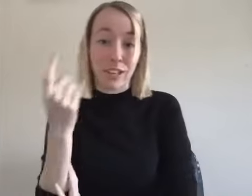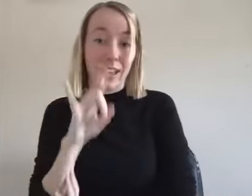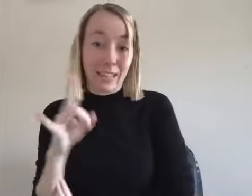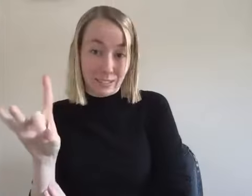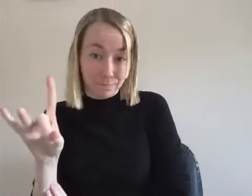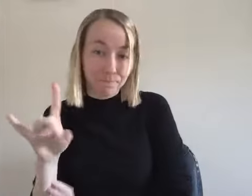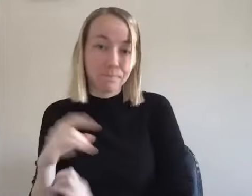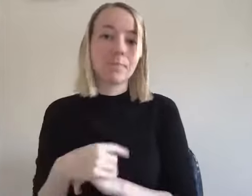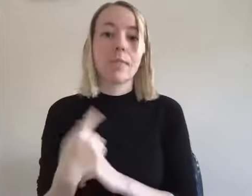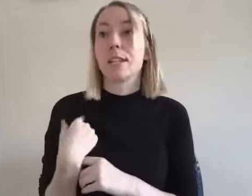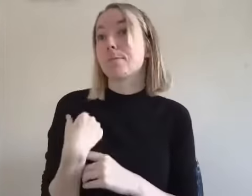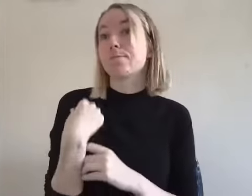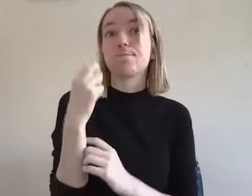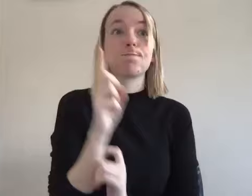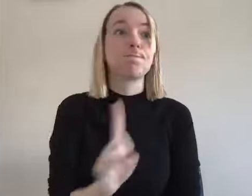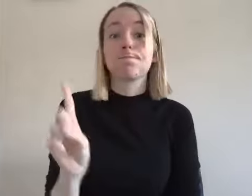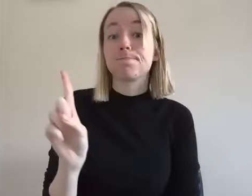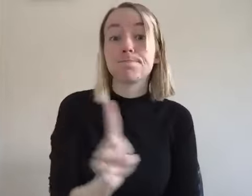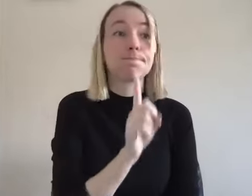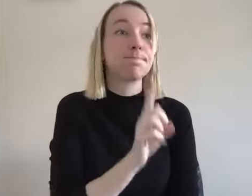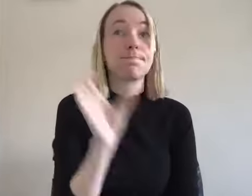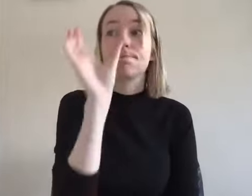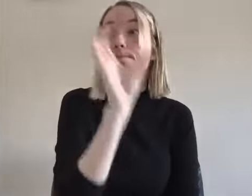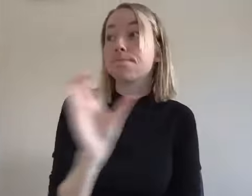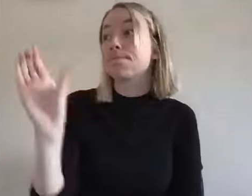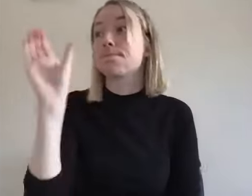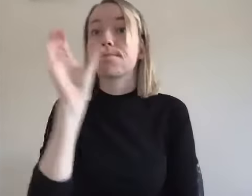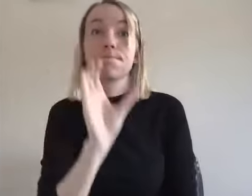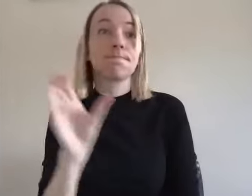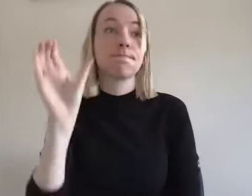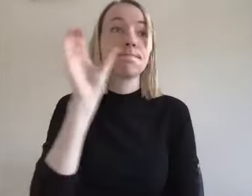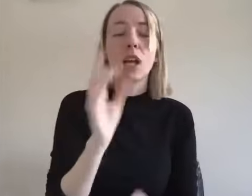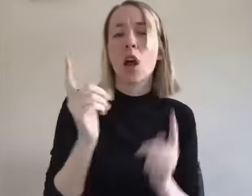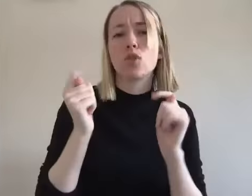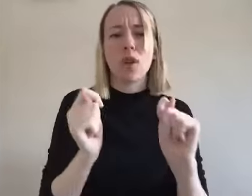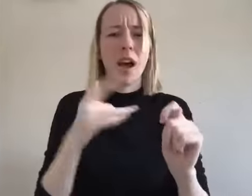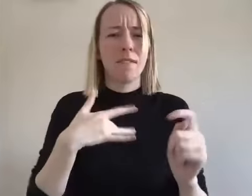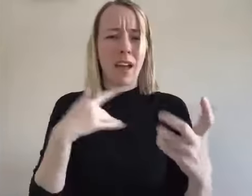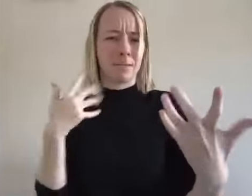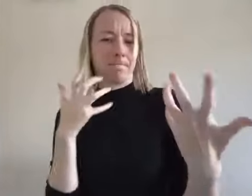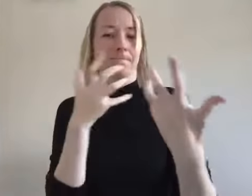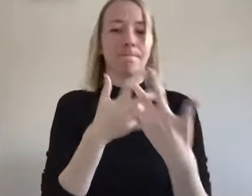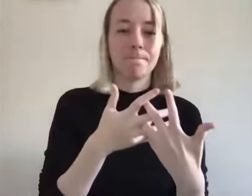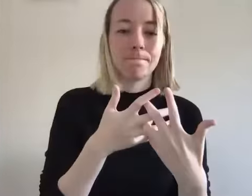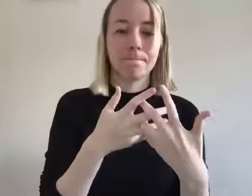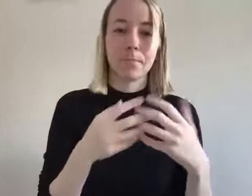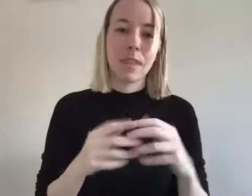on and had uh just wandered the universe uh for about 10 years in alan on trying to find uh my people